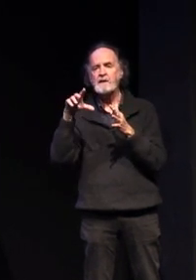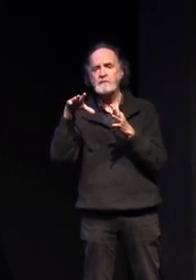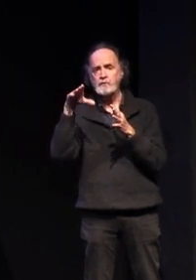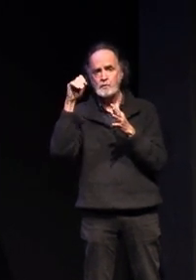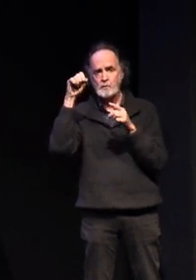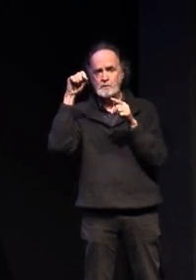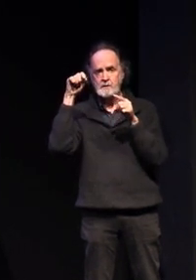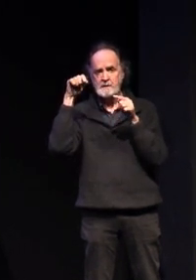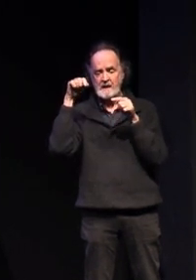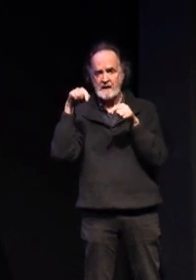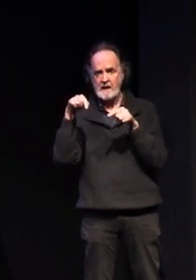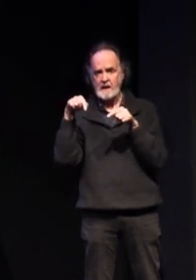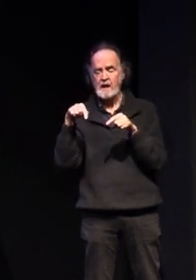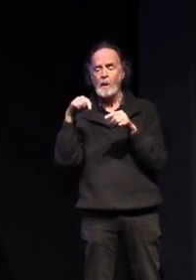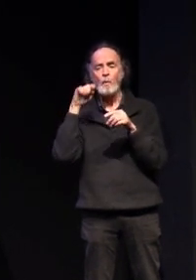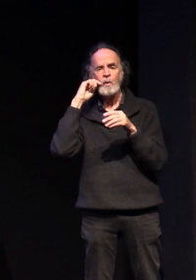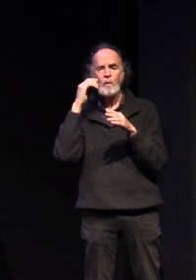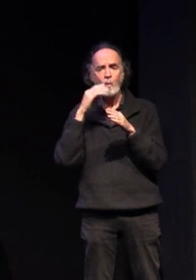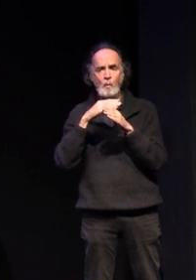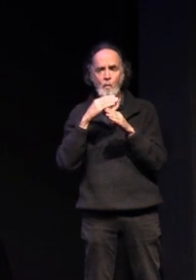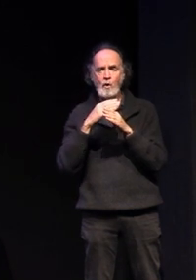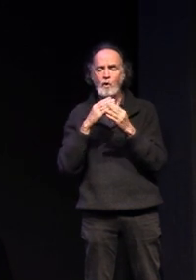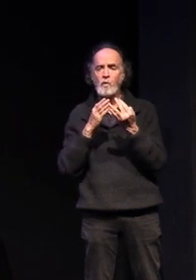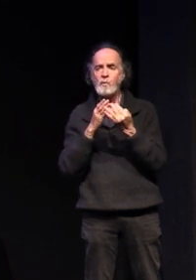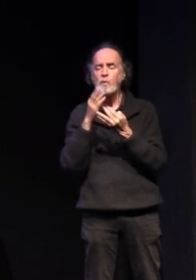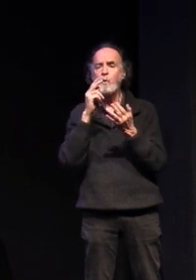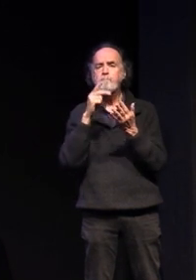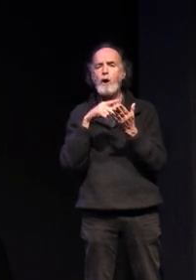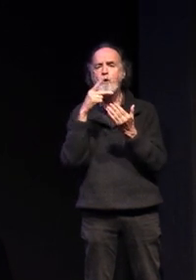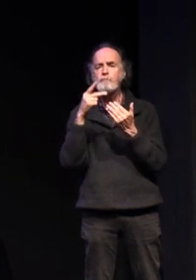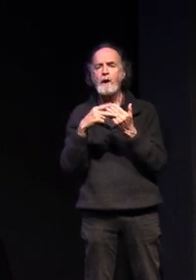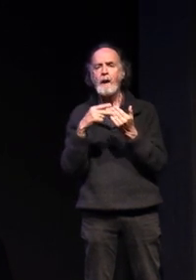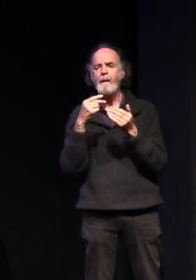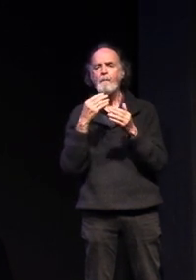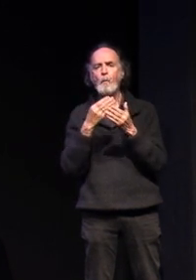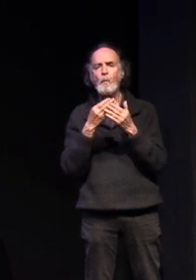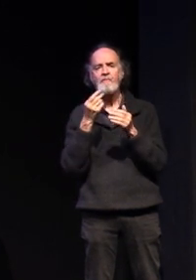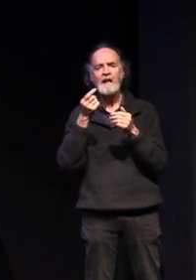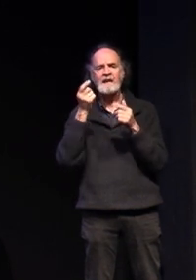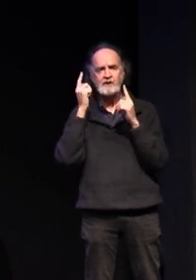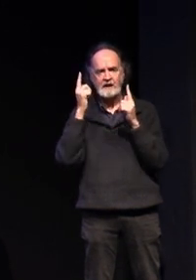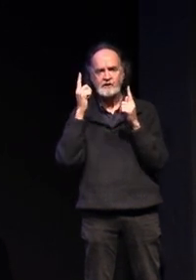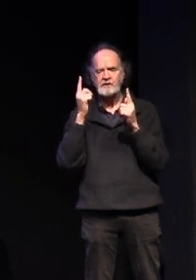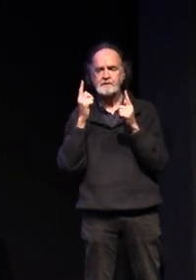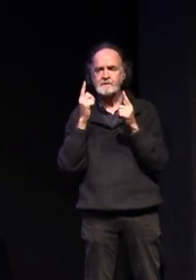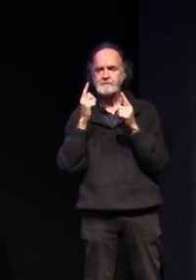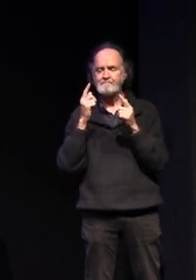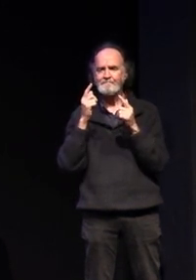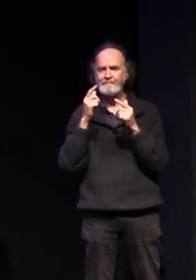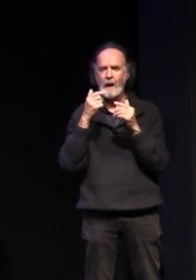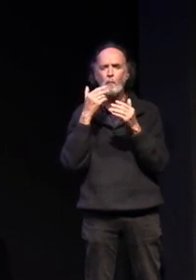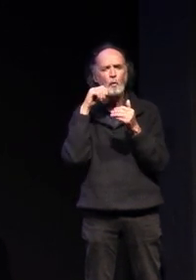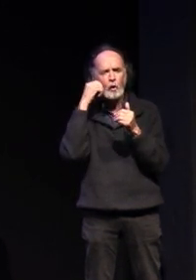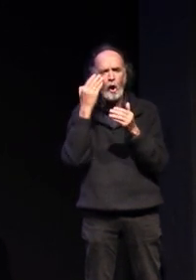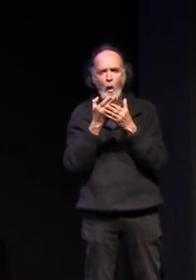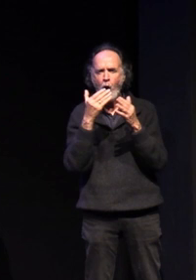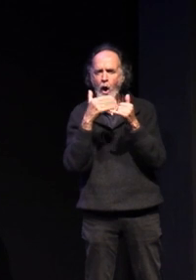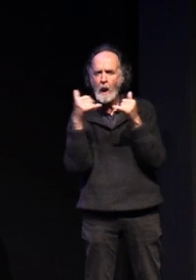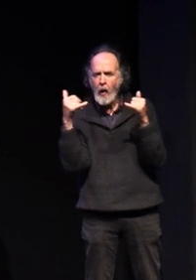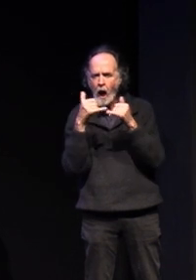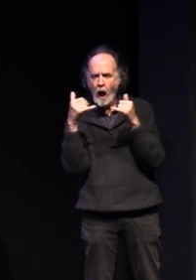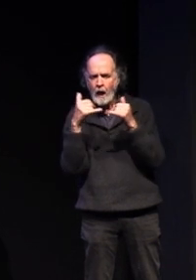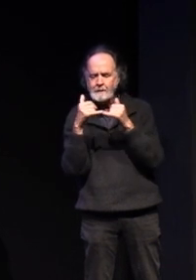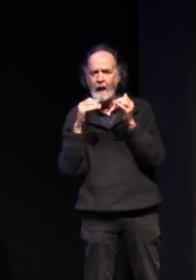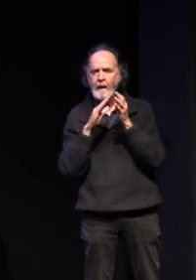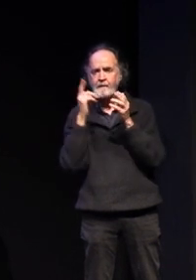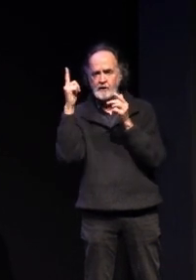they'll be working through a program with their current teachers that involves them getting online and selecting their program for next year